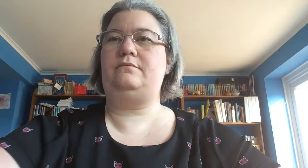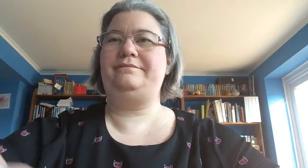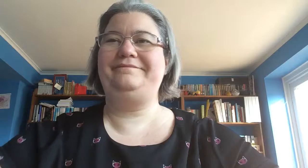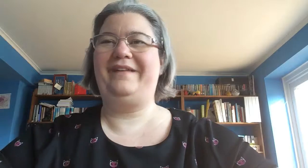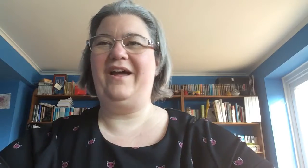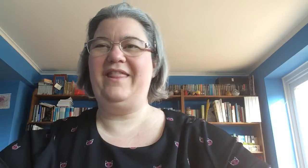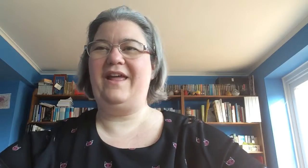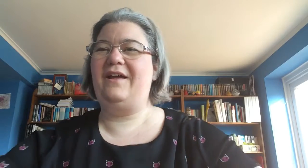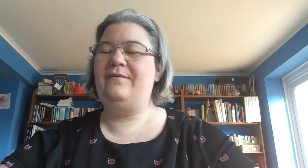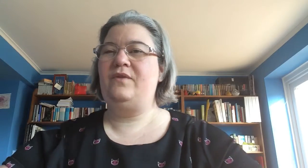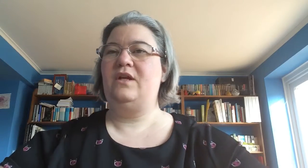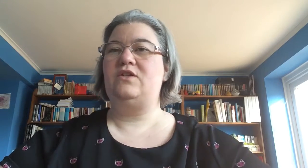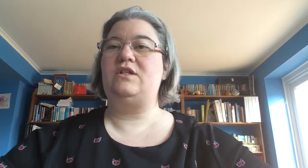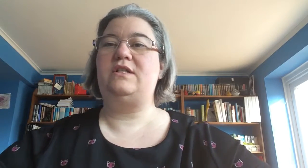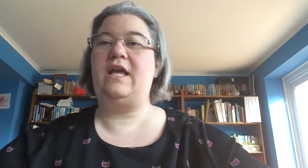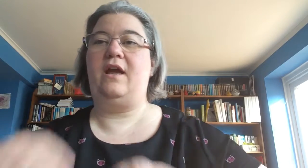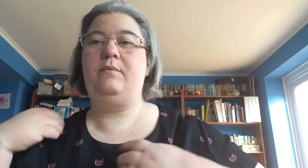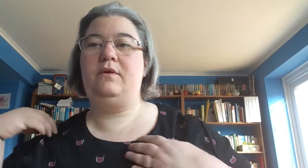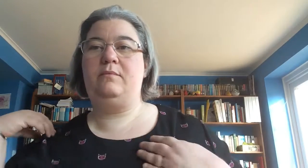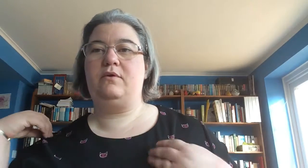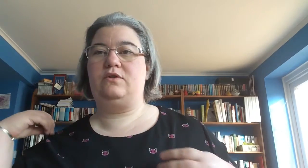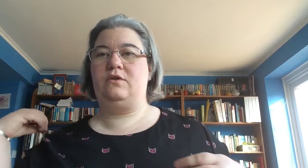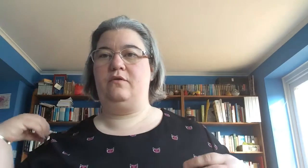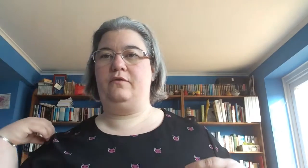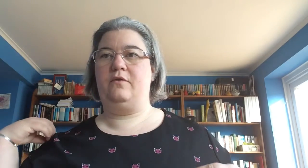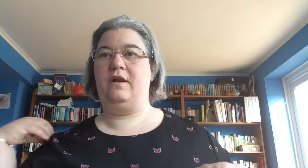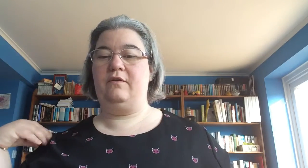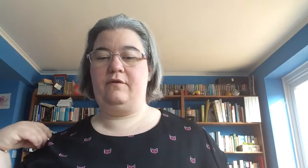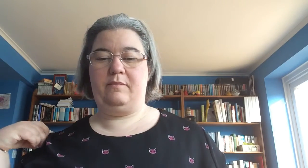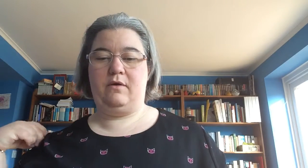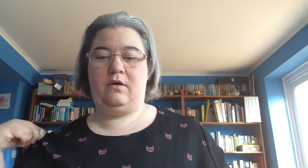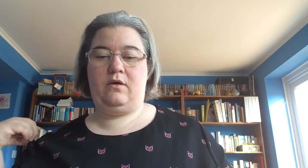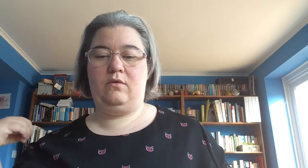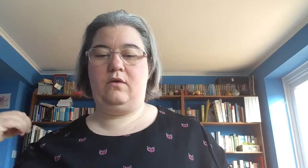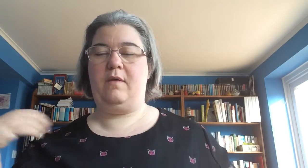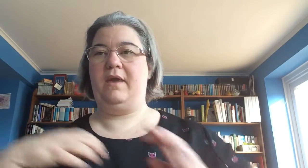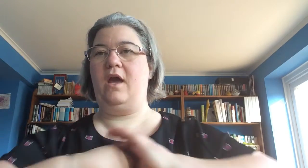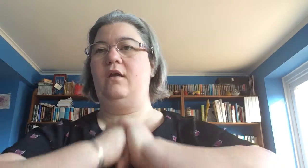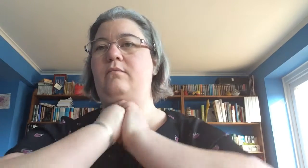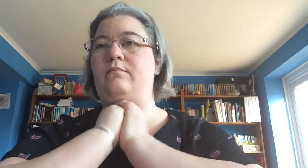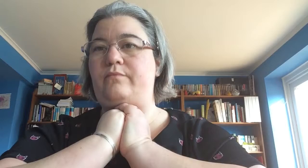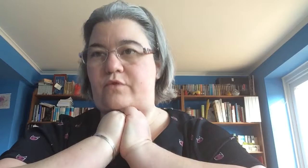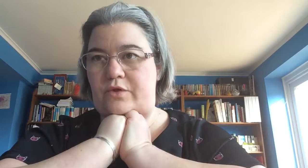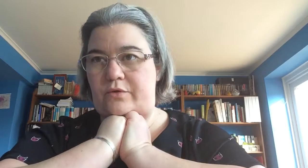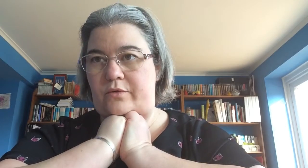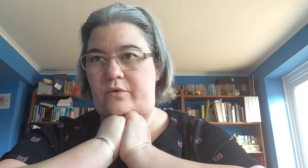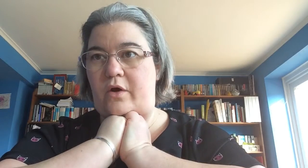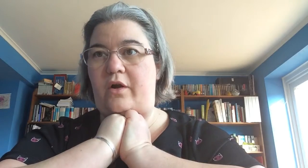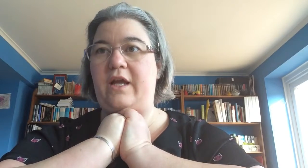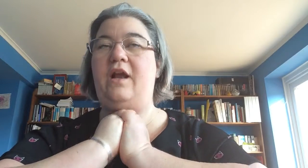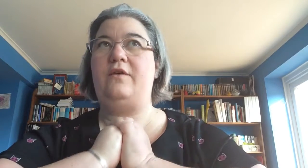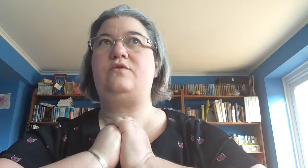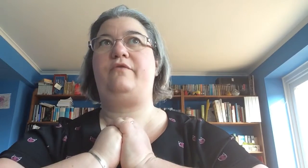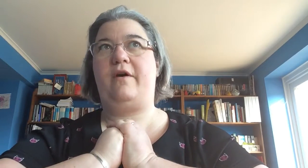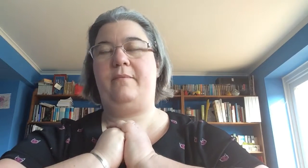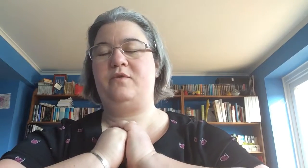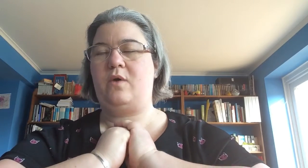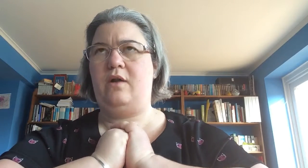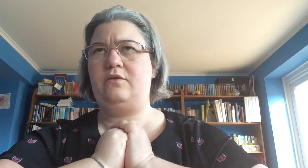Hi there, so today I'm on the book tour for a lovely book called Coming Home to Holly Close Farm, it's quite a long